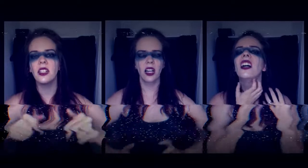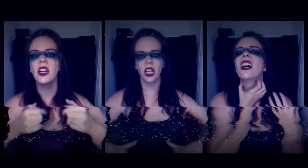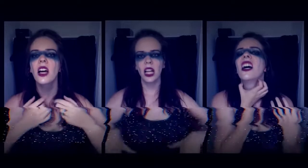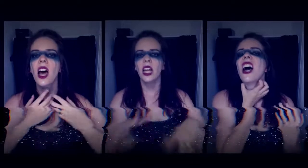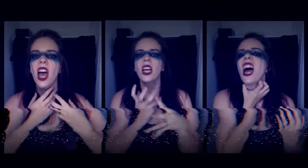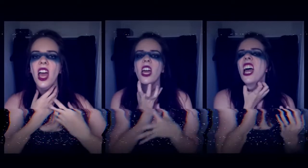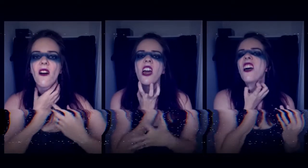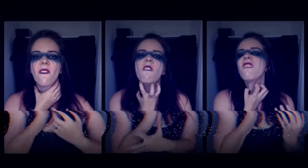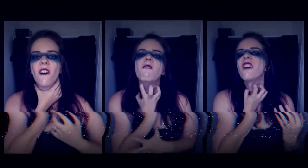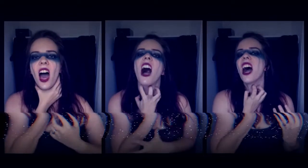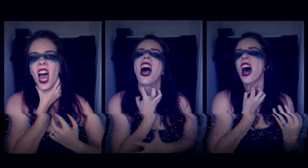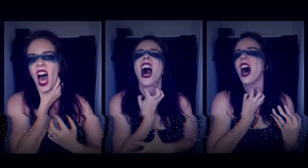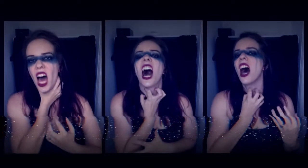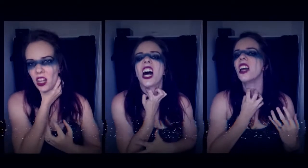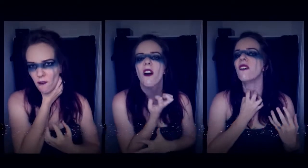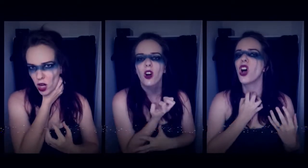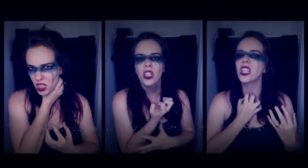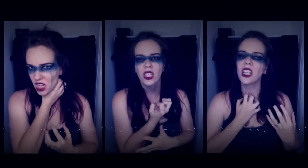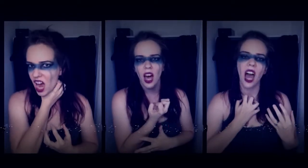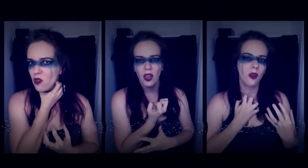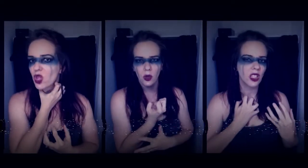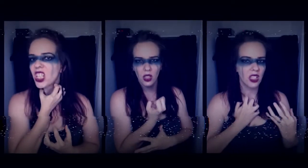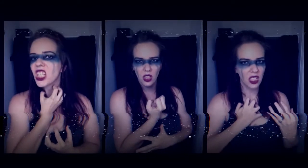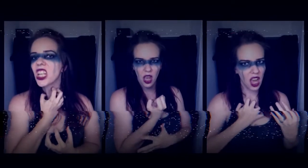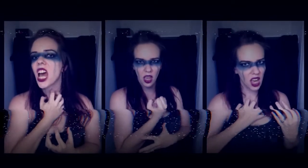If I had a voice, I would sing